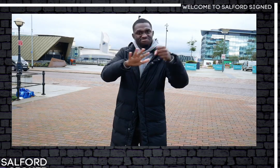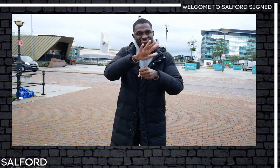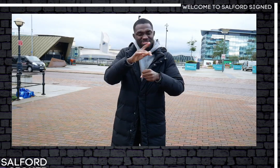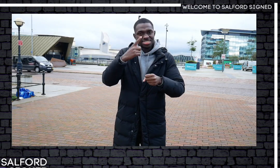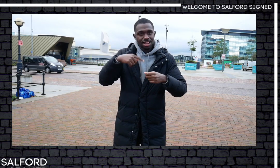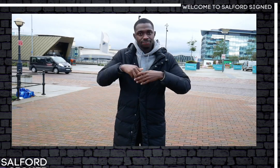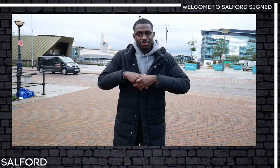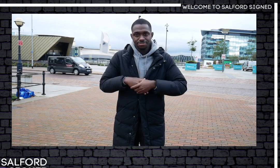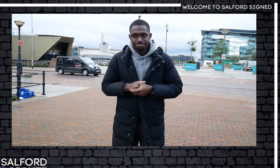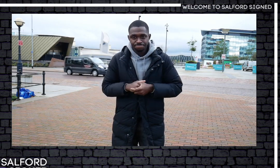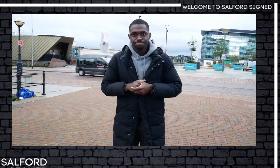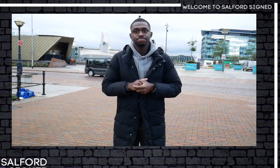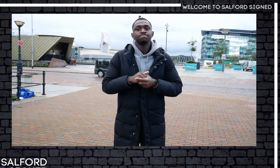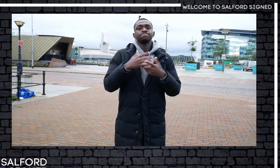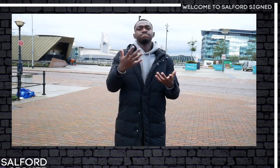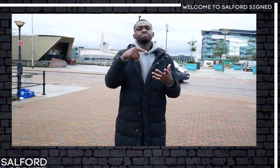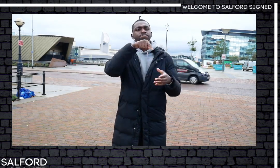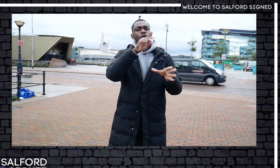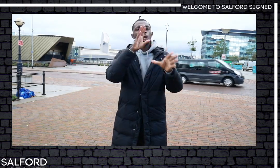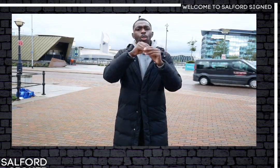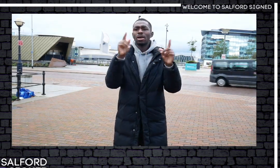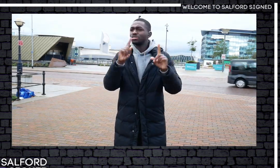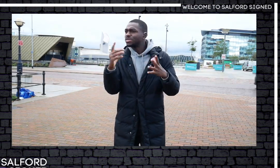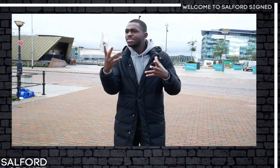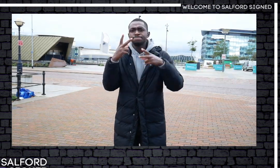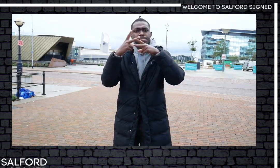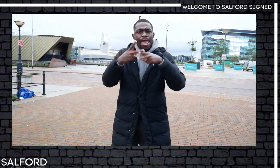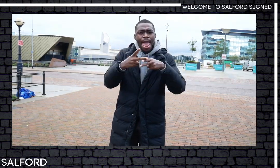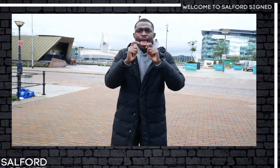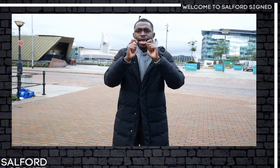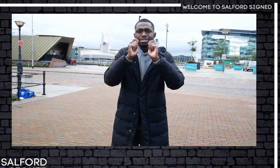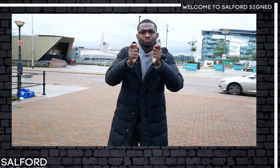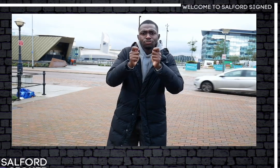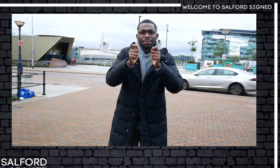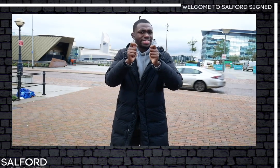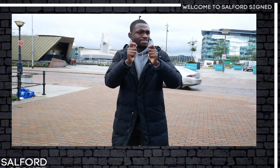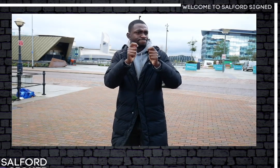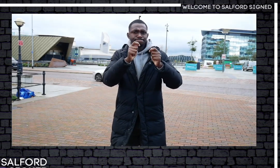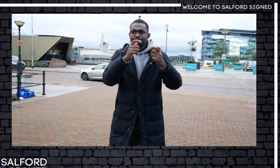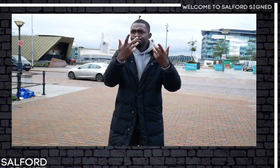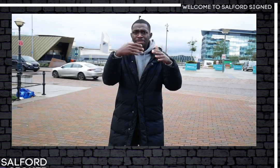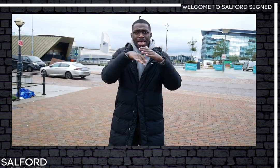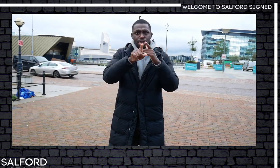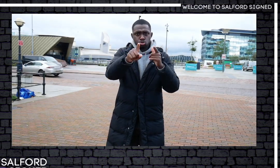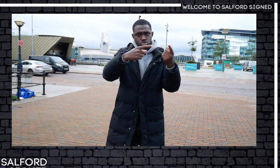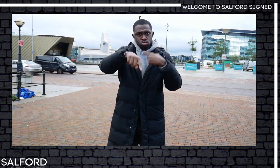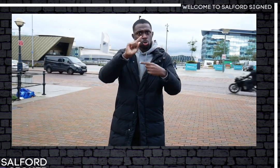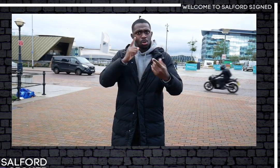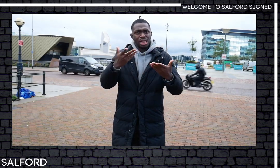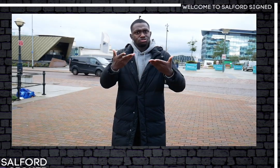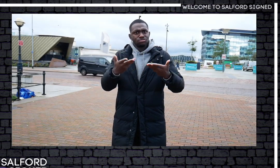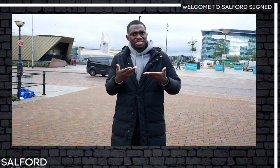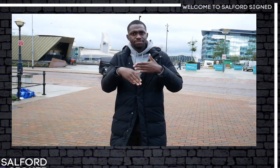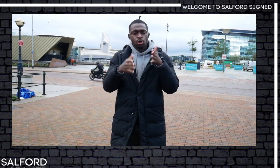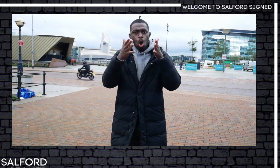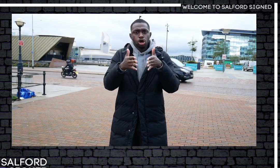This includes the care and treatment you receive in hospital, maternity services, community